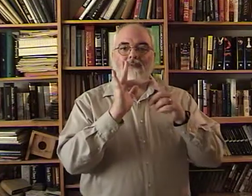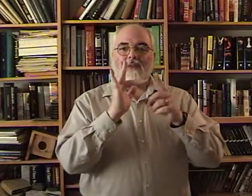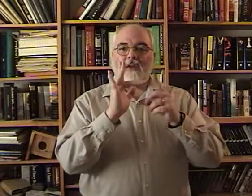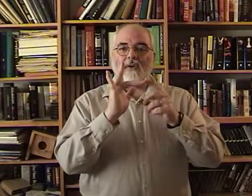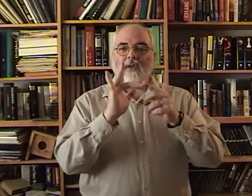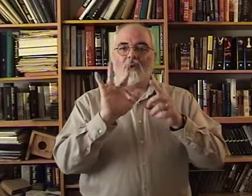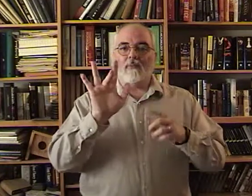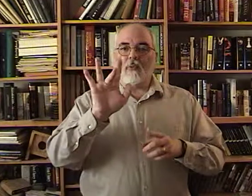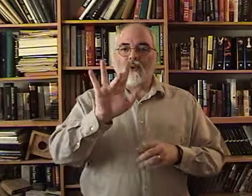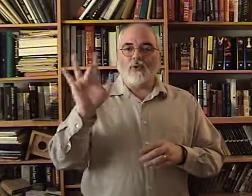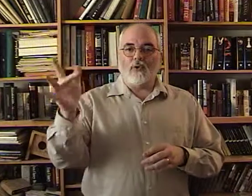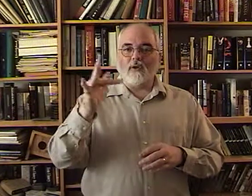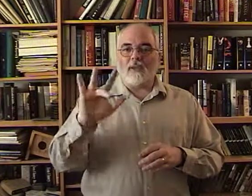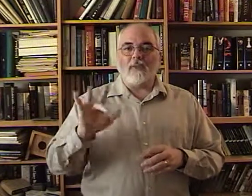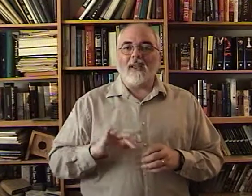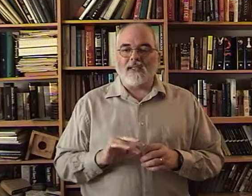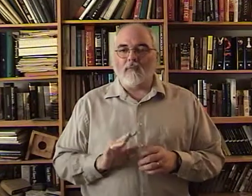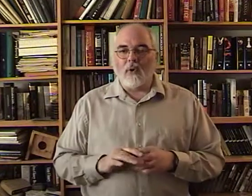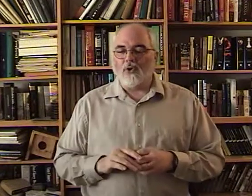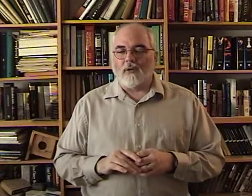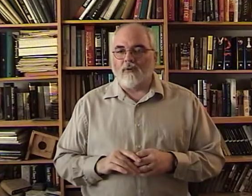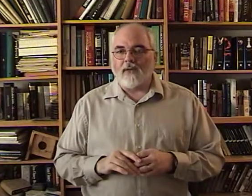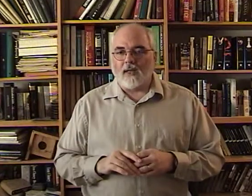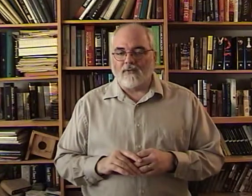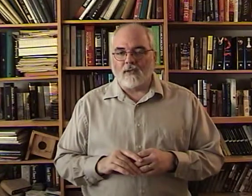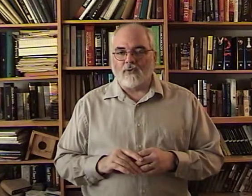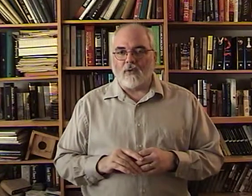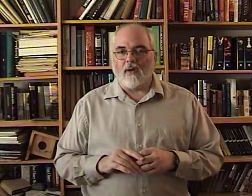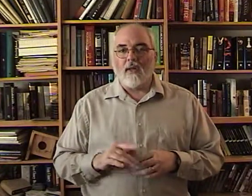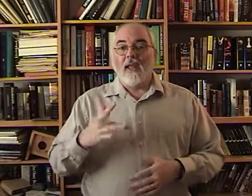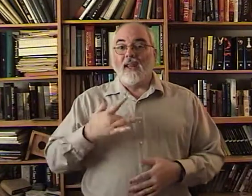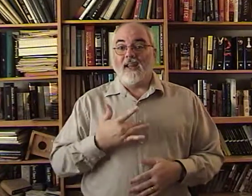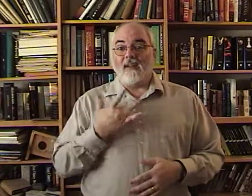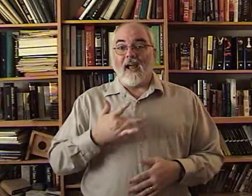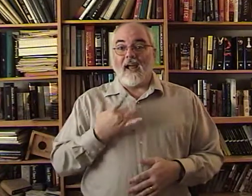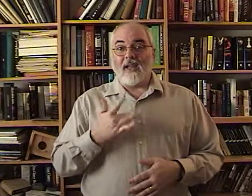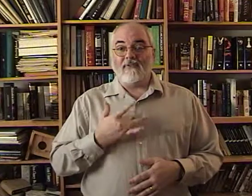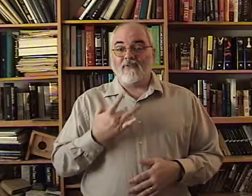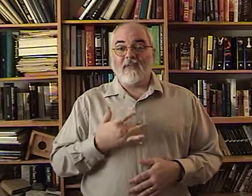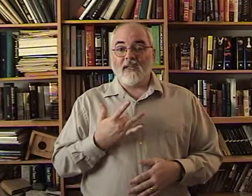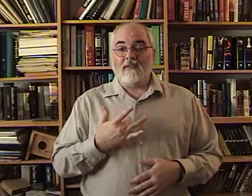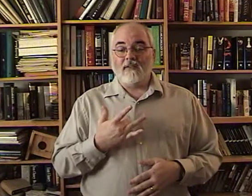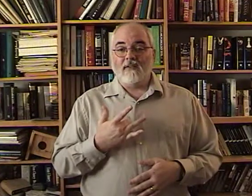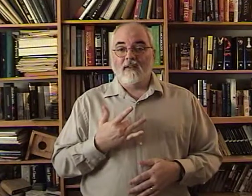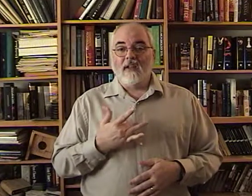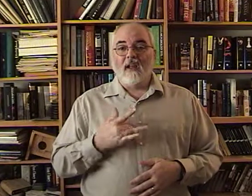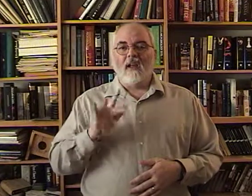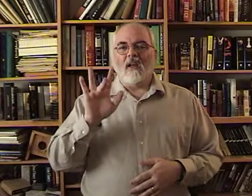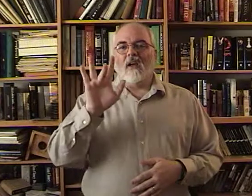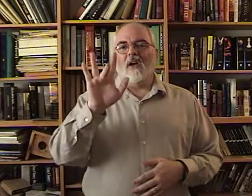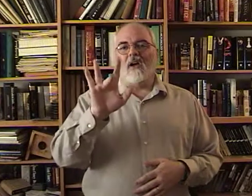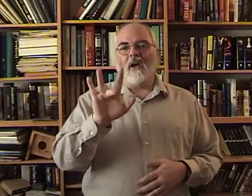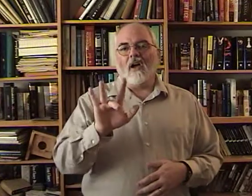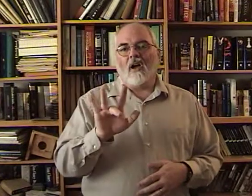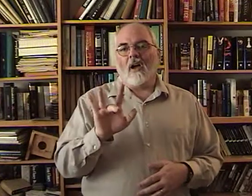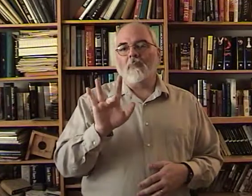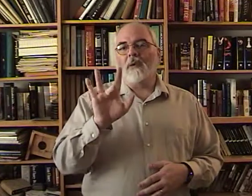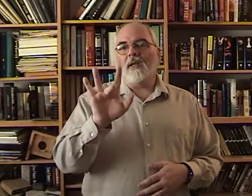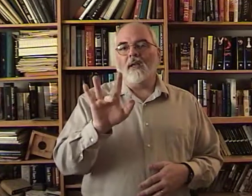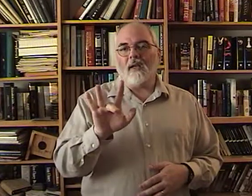finger there. Pointed towards something. Is an emotion of a feeling of some sort. I feel. Aw. Pity.